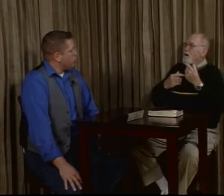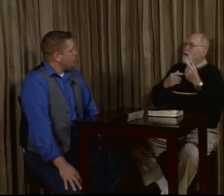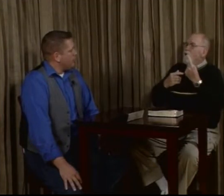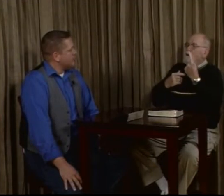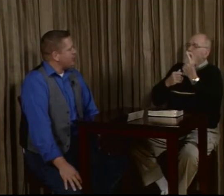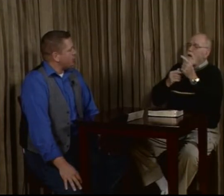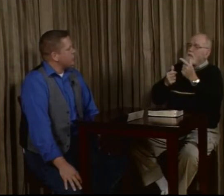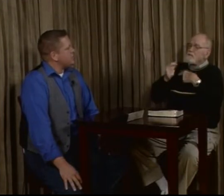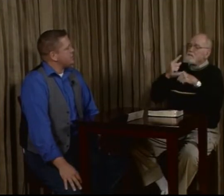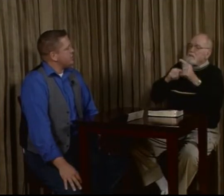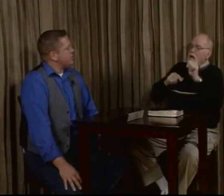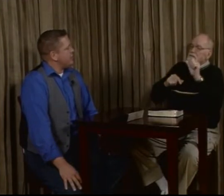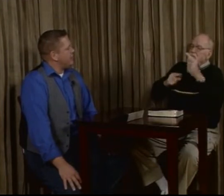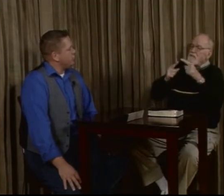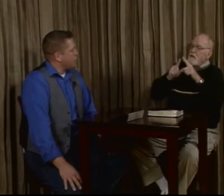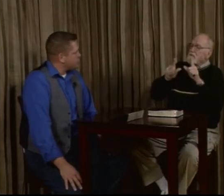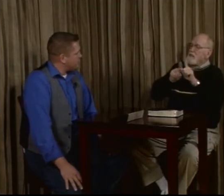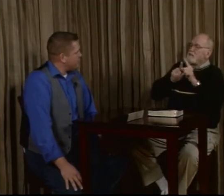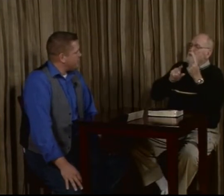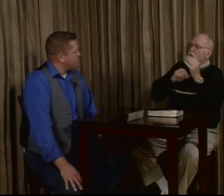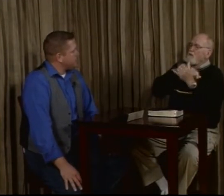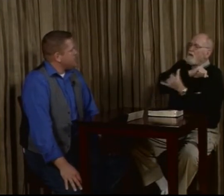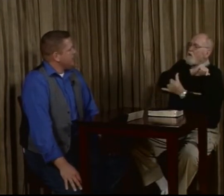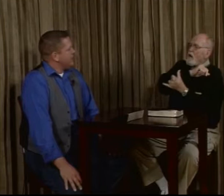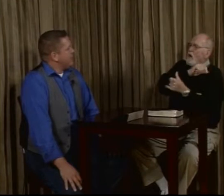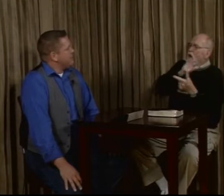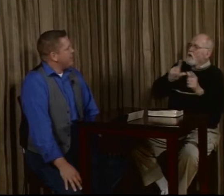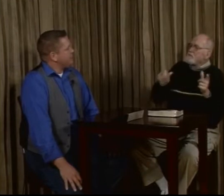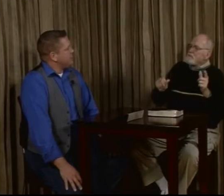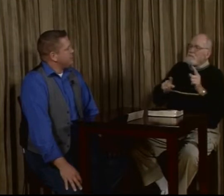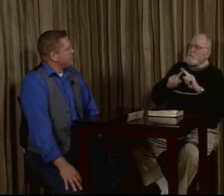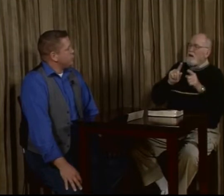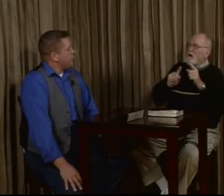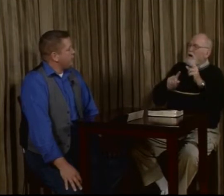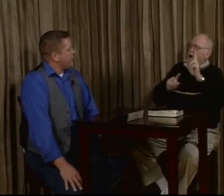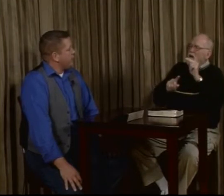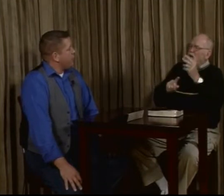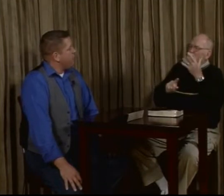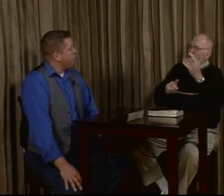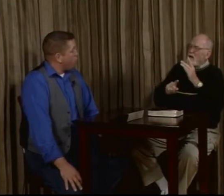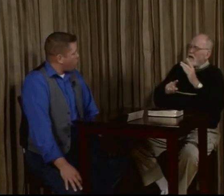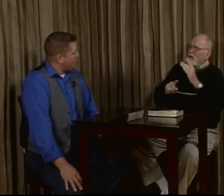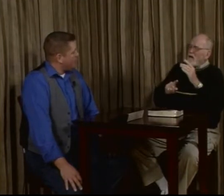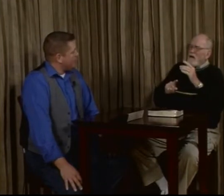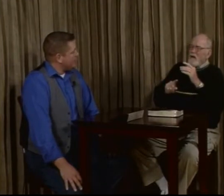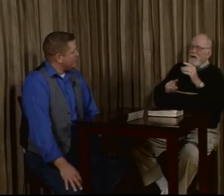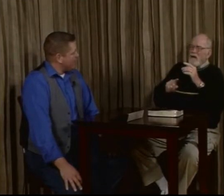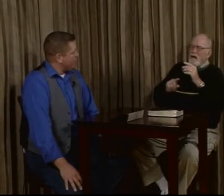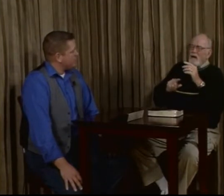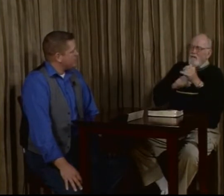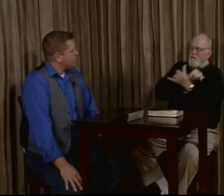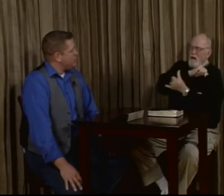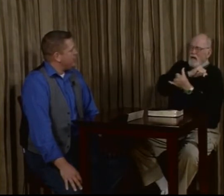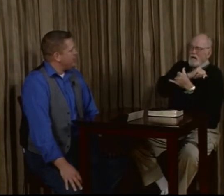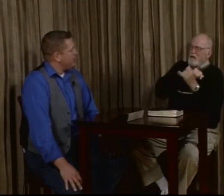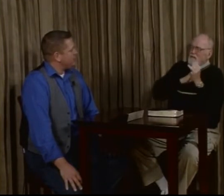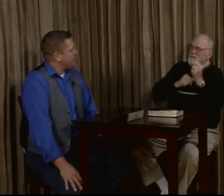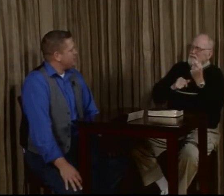language subject at the university level. It's now accepted as one of the foreign languages that you can teach. Of course,